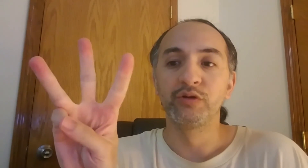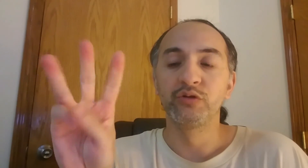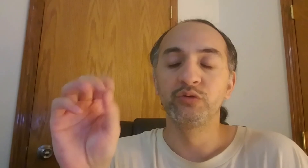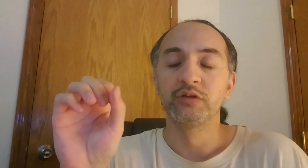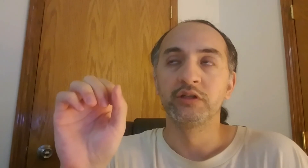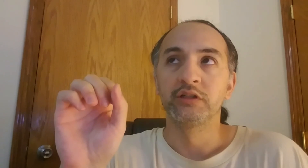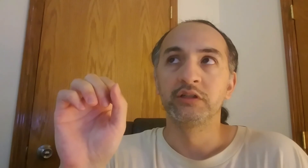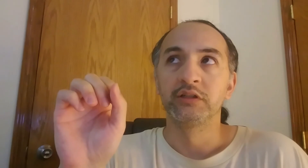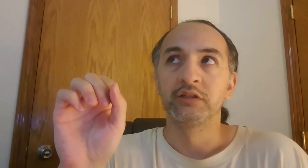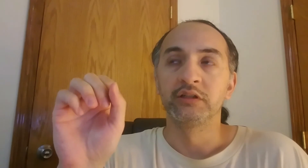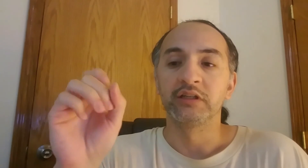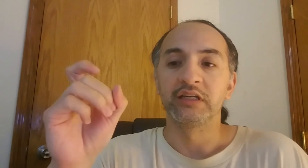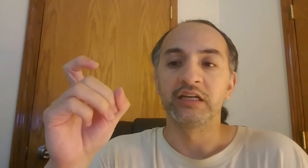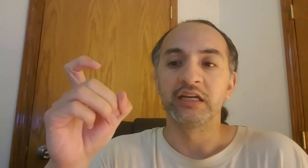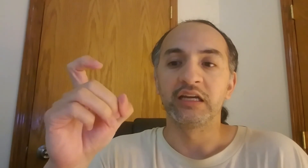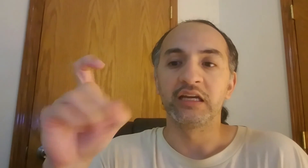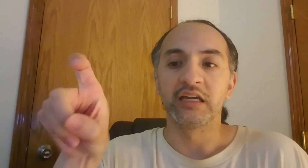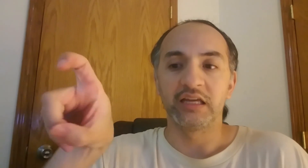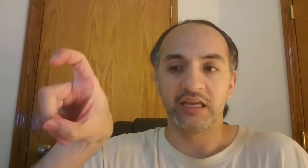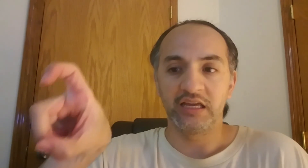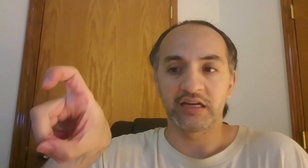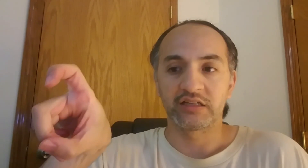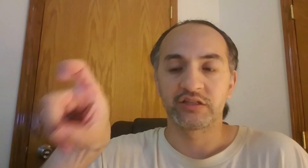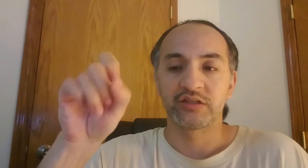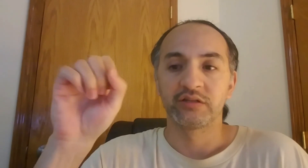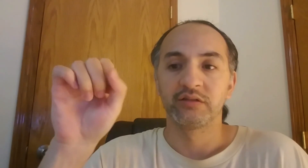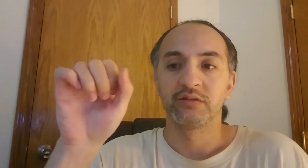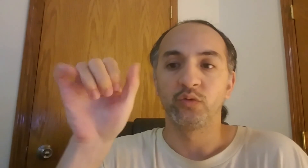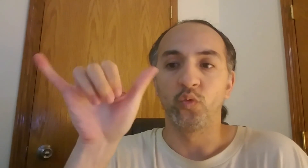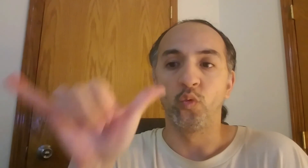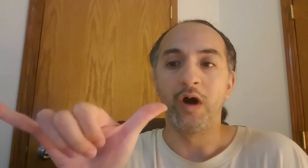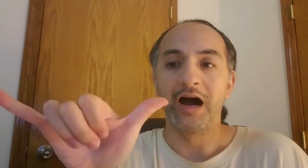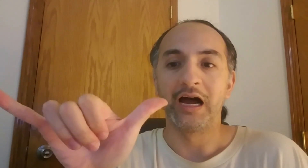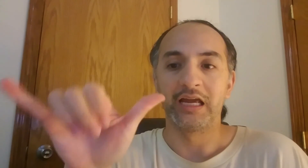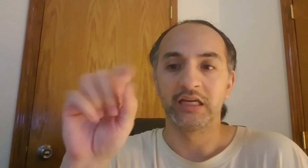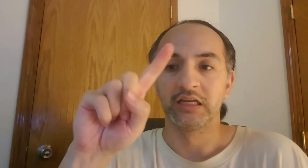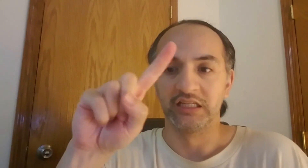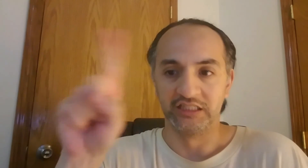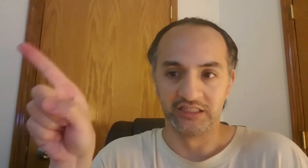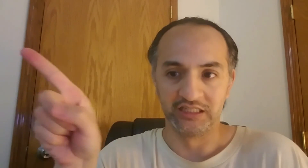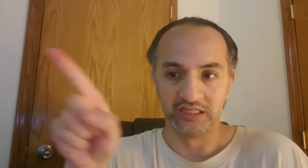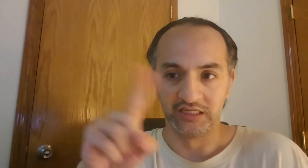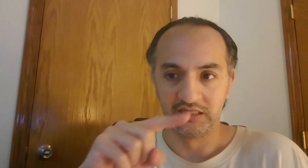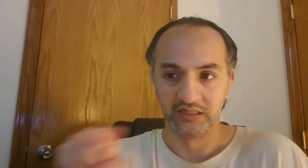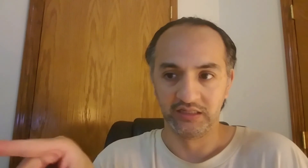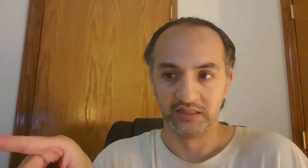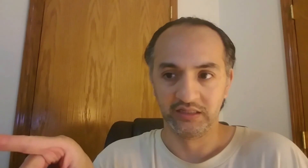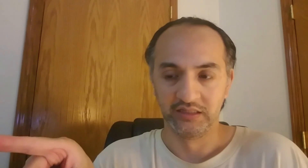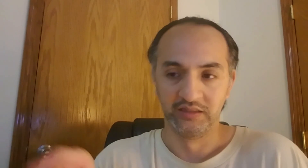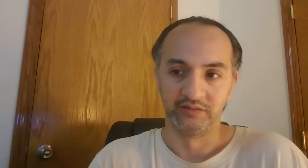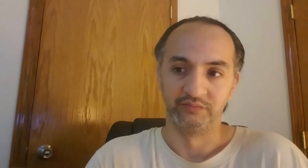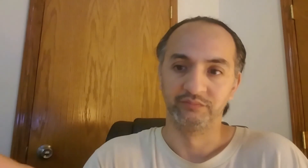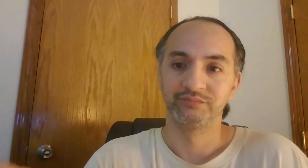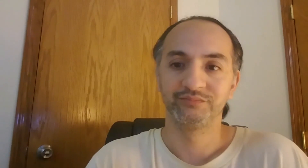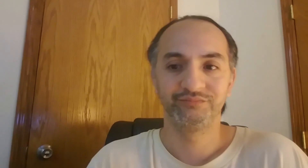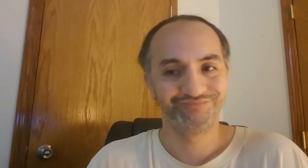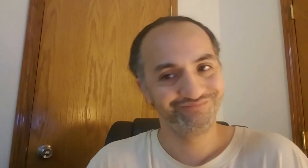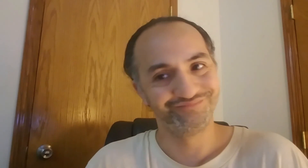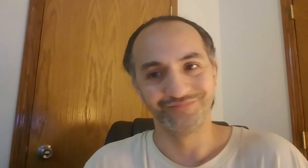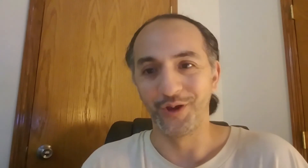X, Y, Z. There